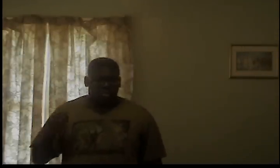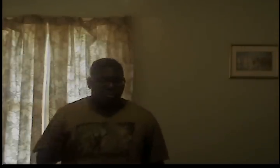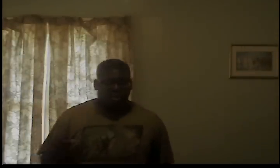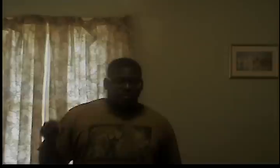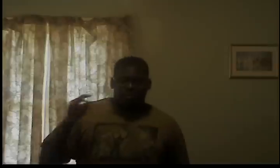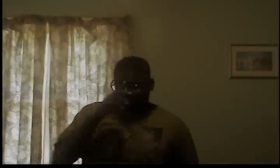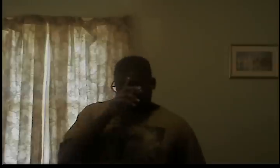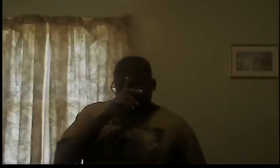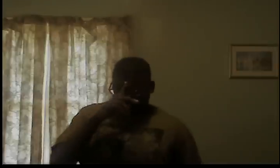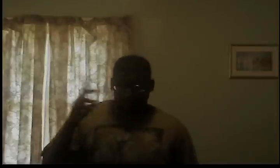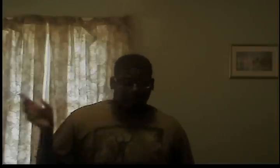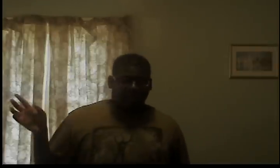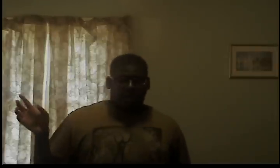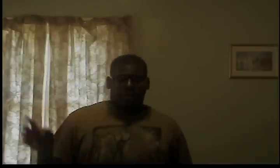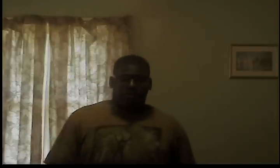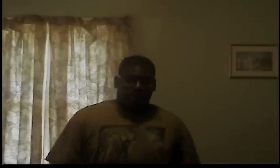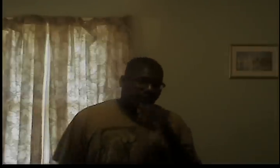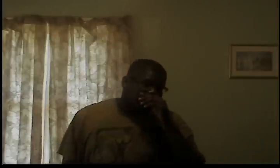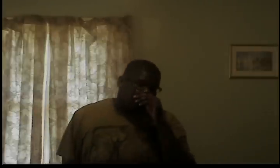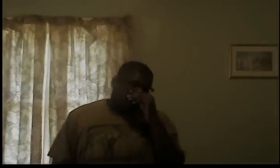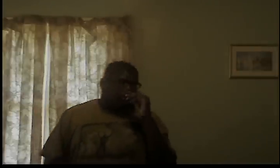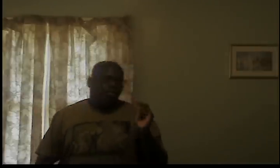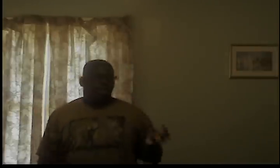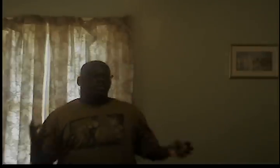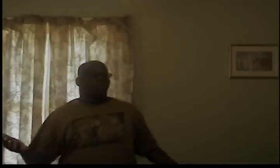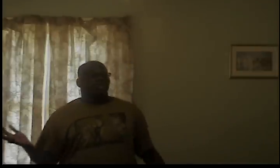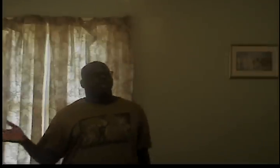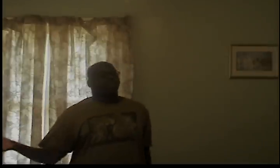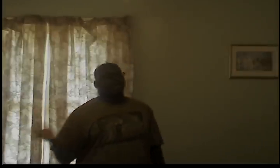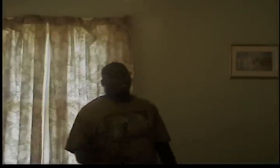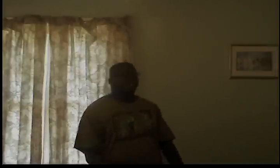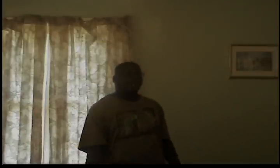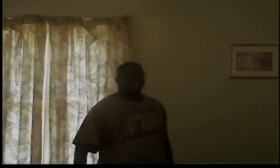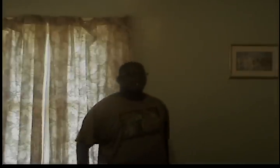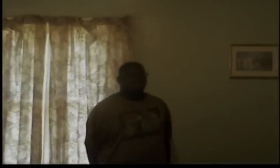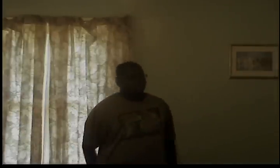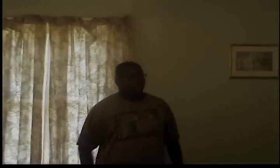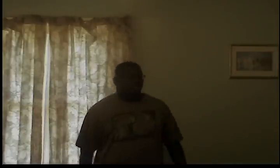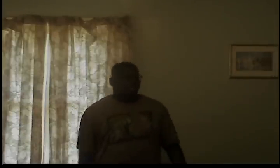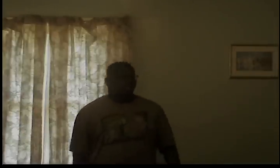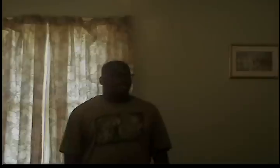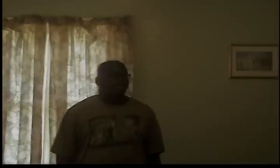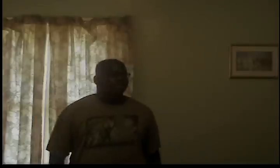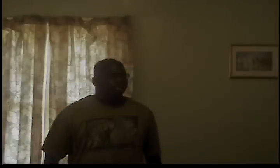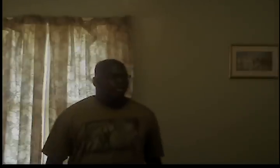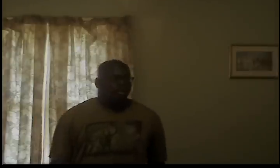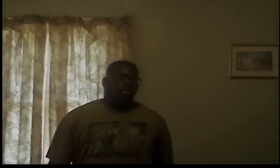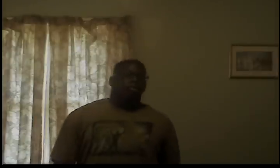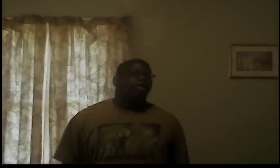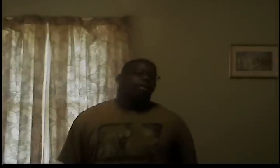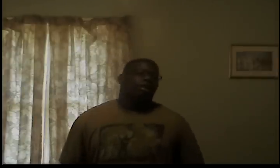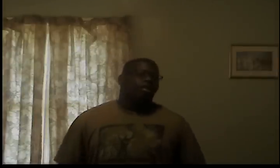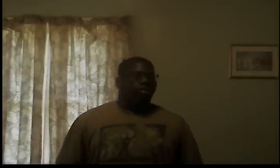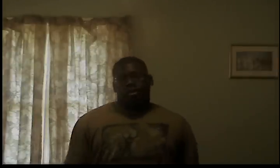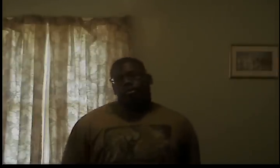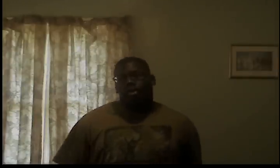just being I just don't feel like mentioning them right now because it might give off a hint where I am Aquinas does that too but I'm not telling you which Aquinas you don't know